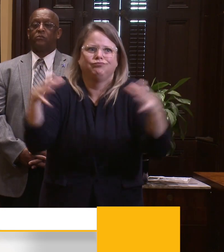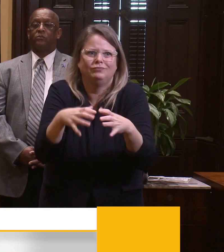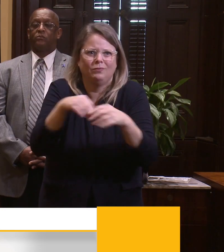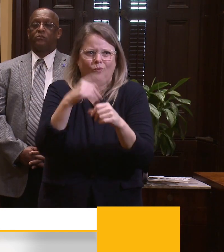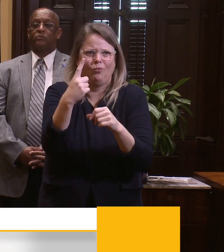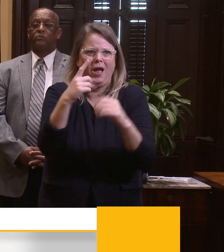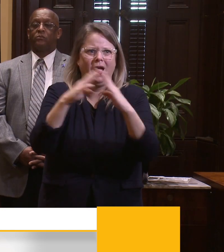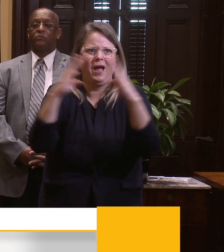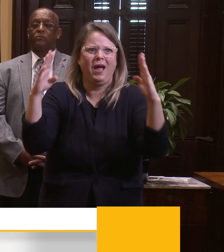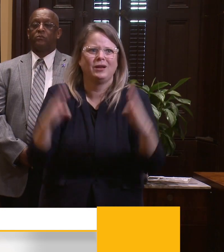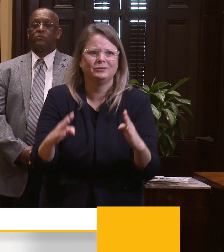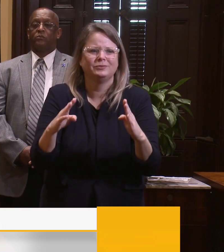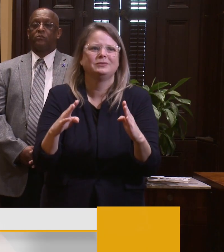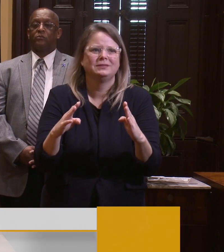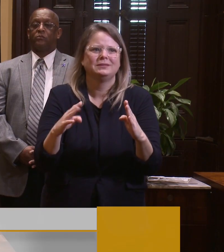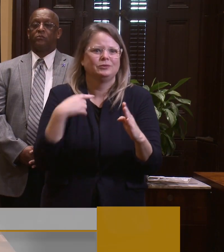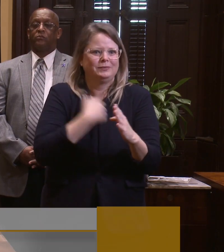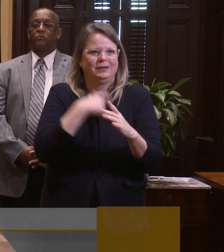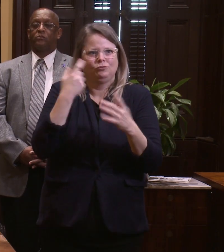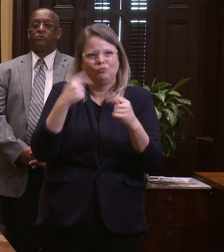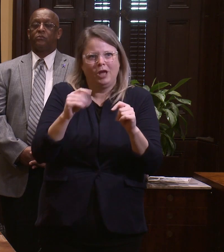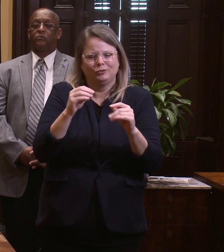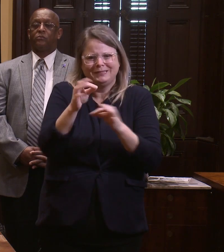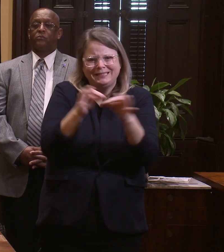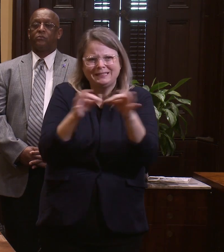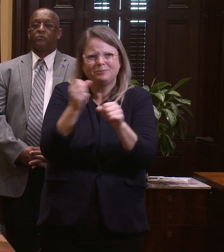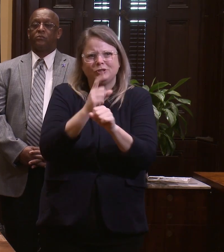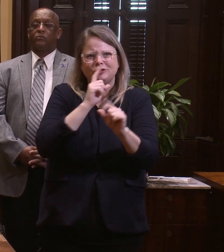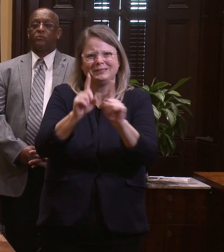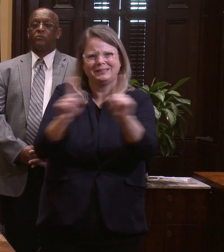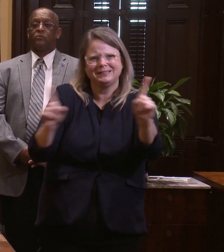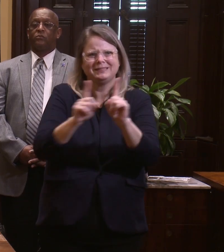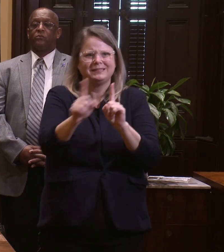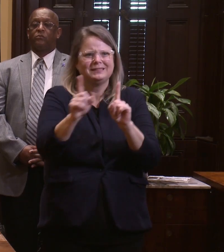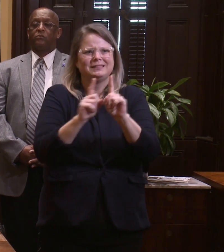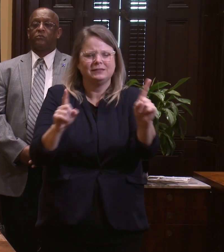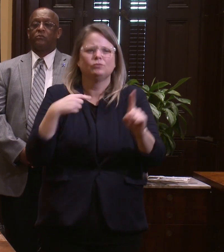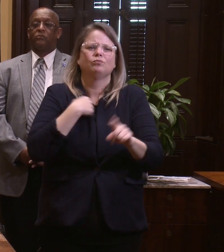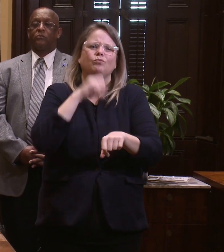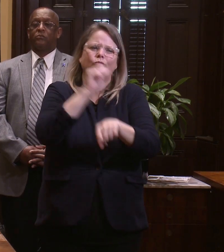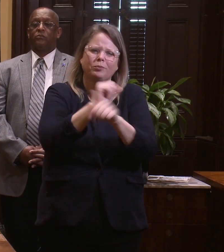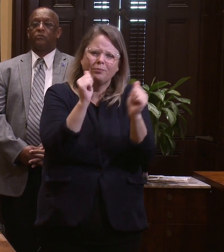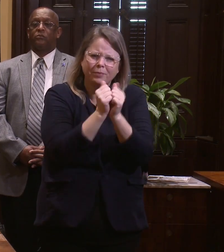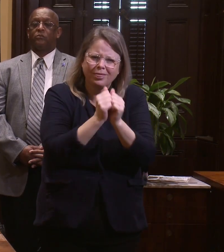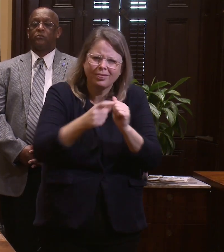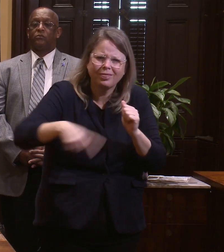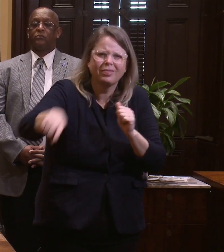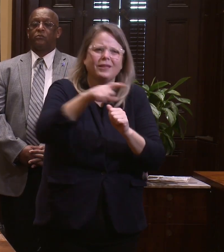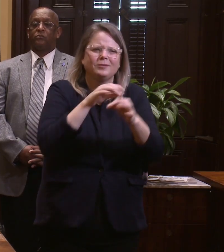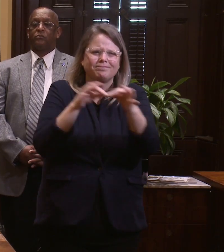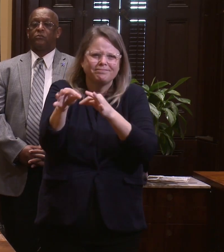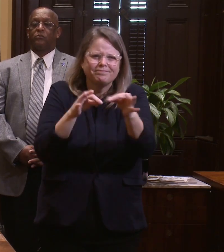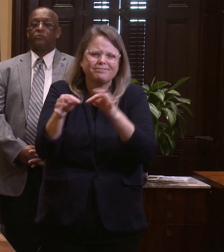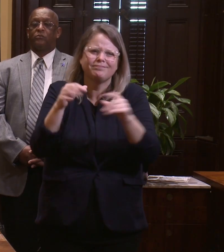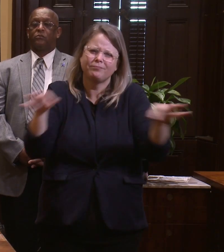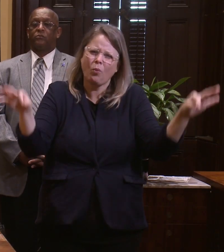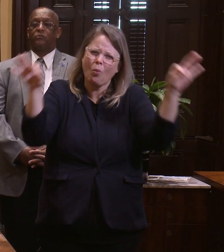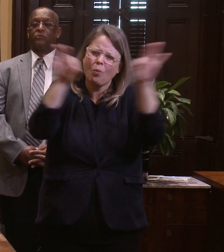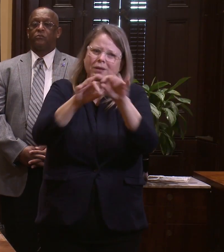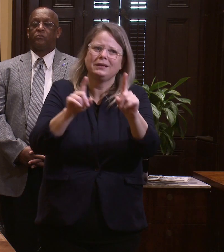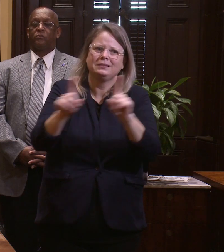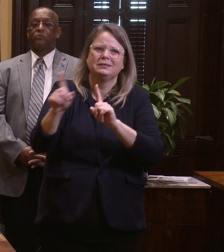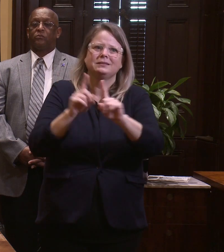shelters. As a result, we have worked with the city to secure an alternative location which would allow us to practice